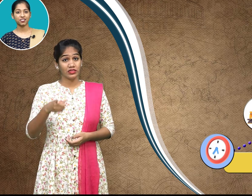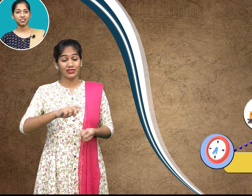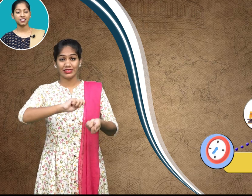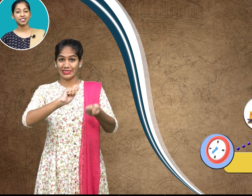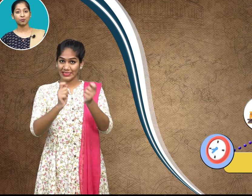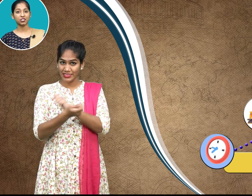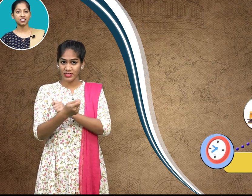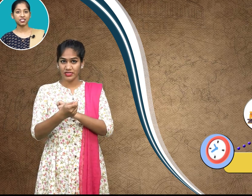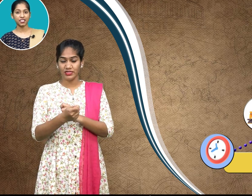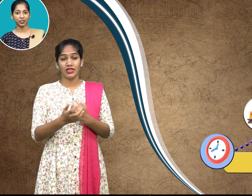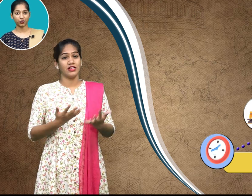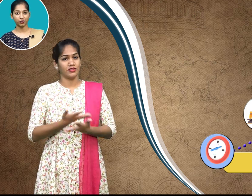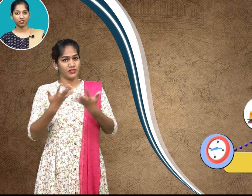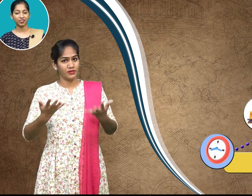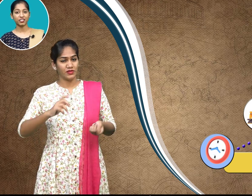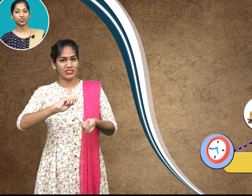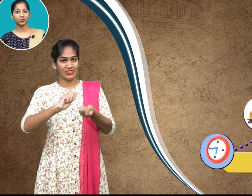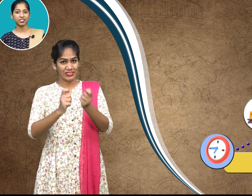substances into resources